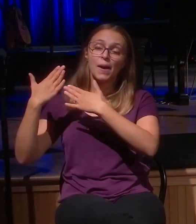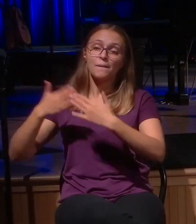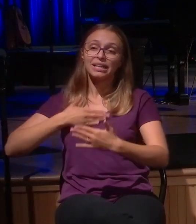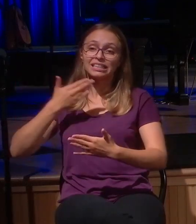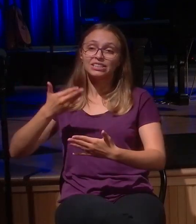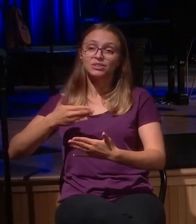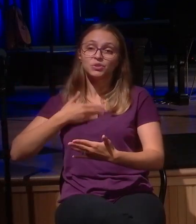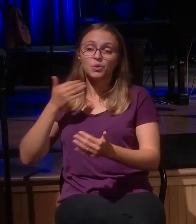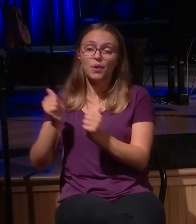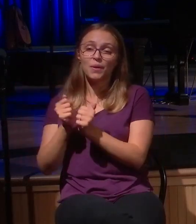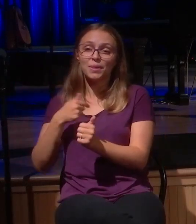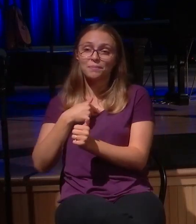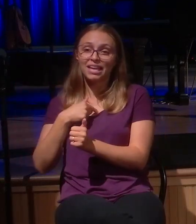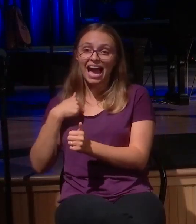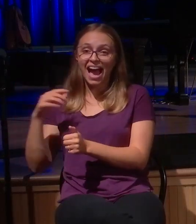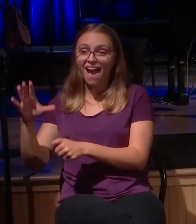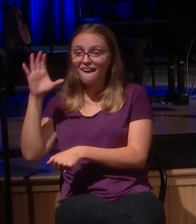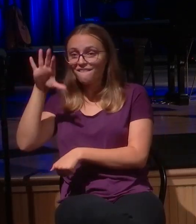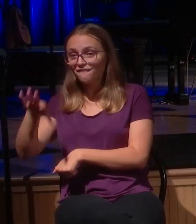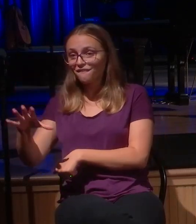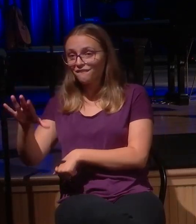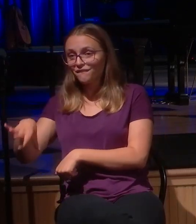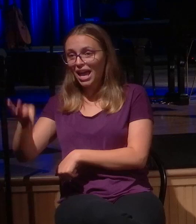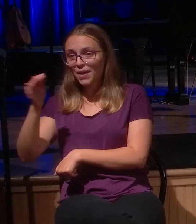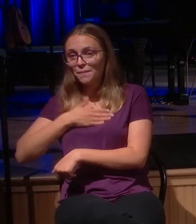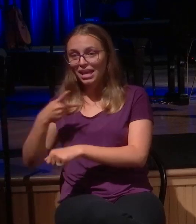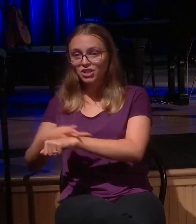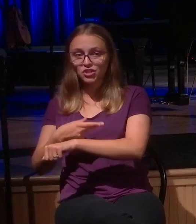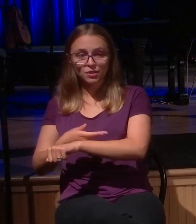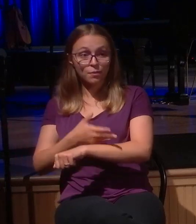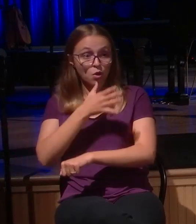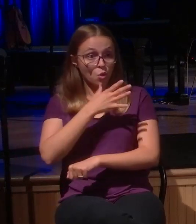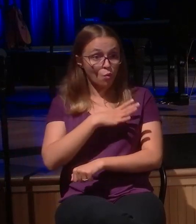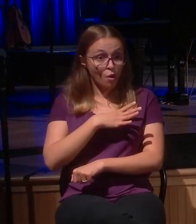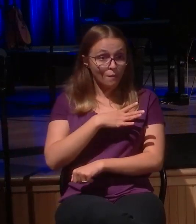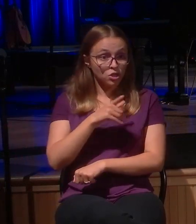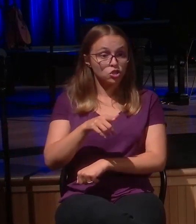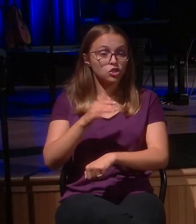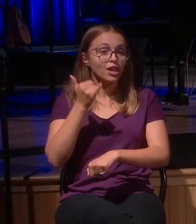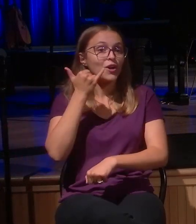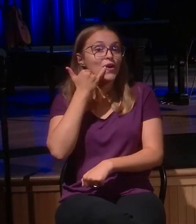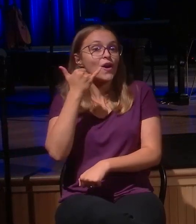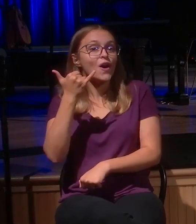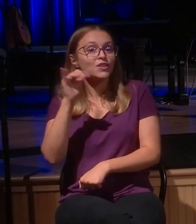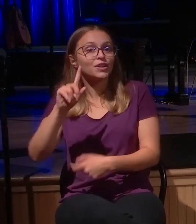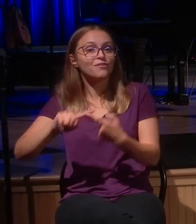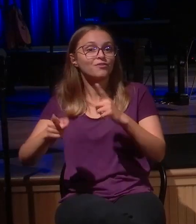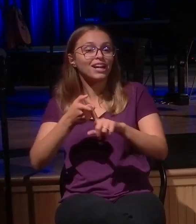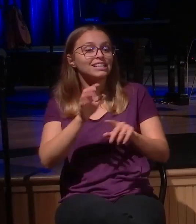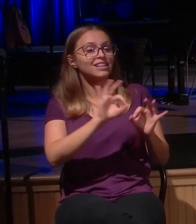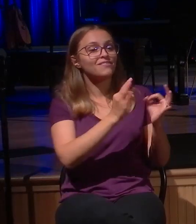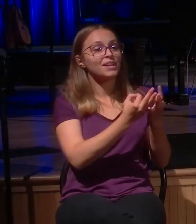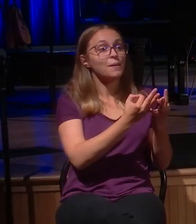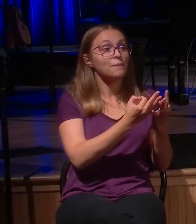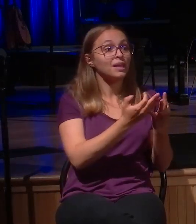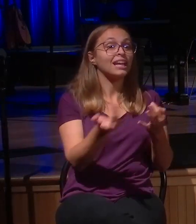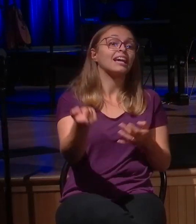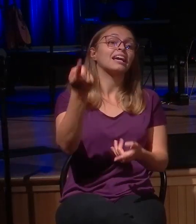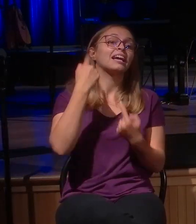diligently until she finds the coin calls her friends and her neighbors, rejoice with me, for I have found the coin that I lost. And in the case of the